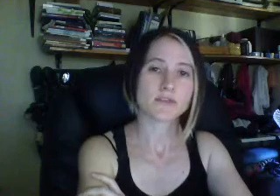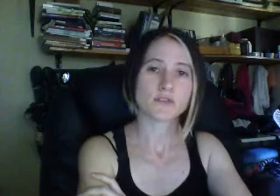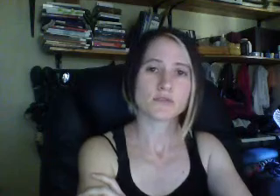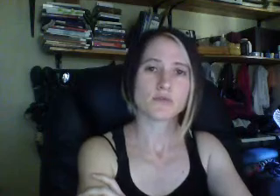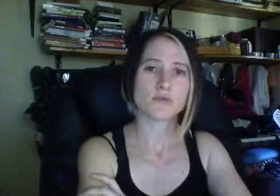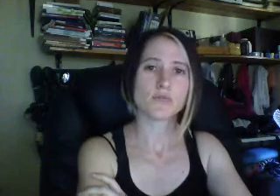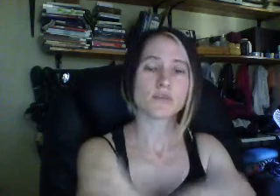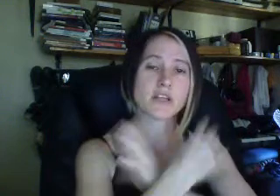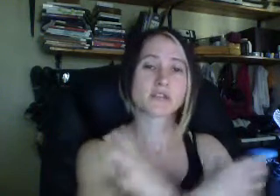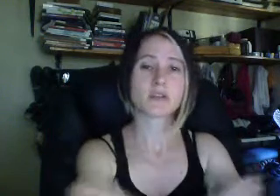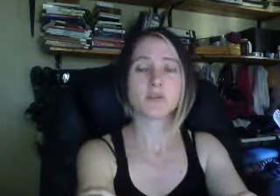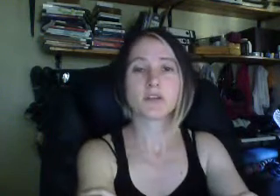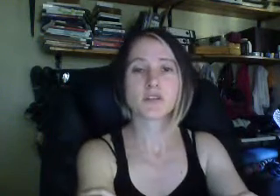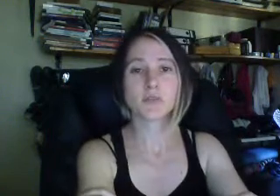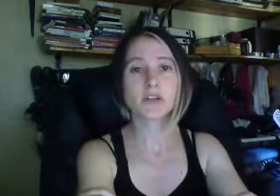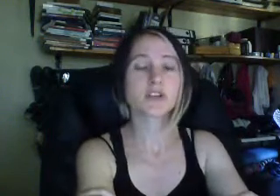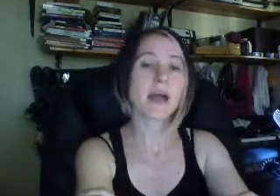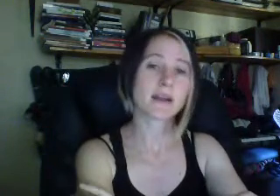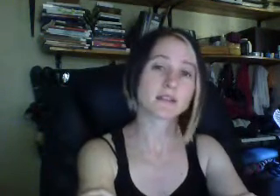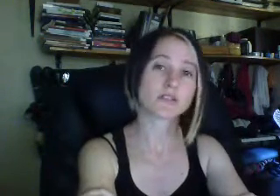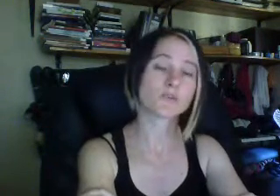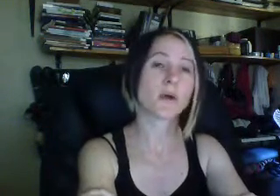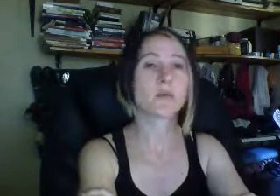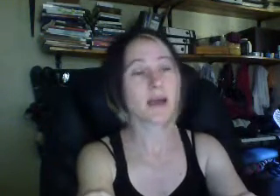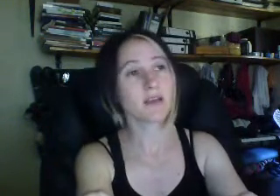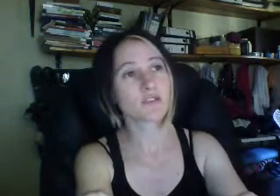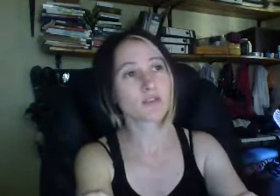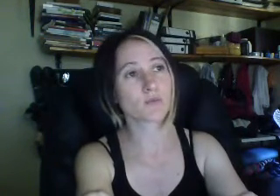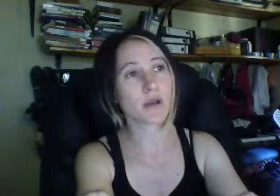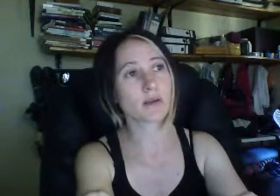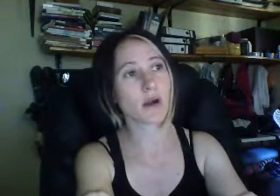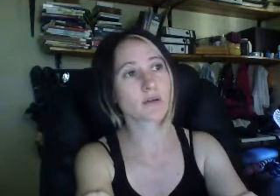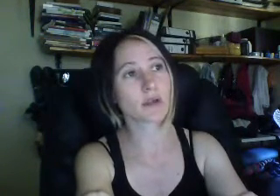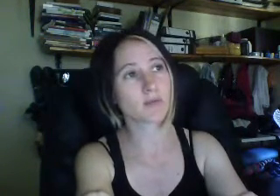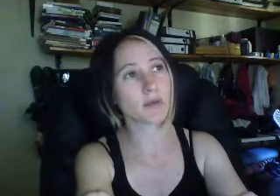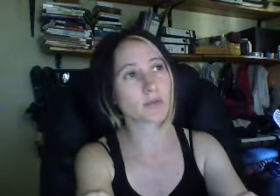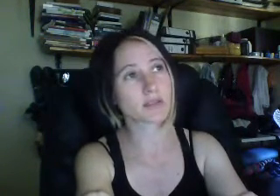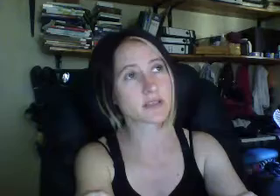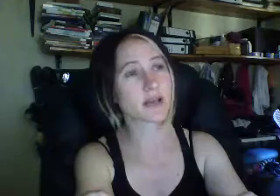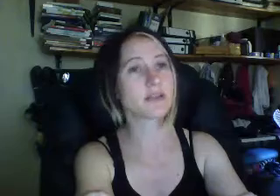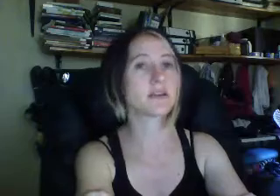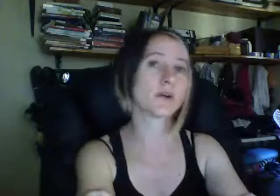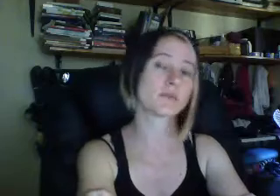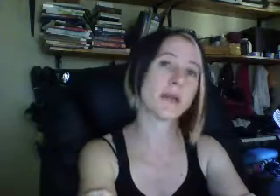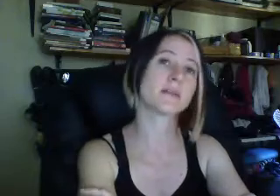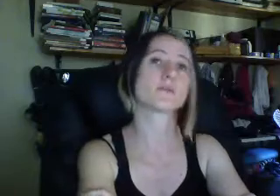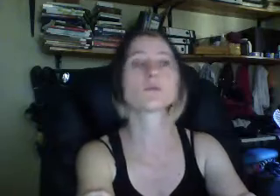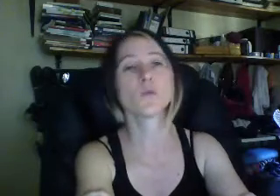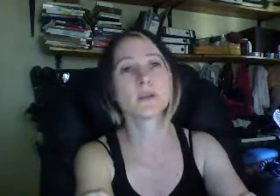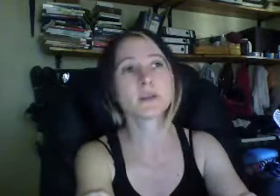have to present yourself to be a certain picture, act a certain way, behave a certain way, around other people in society, around men, around women,